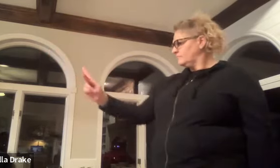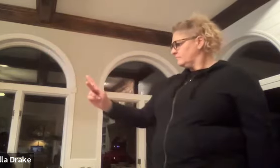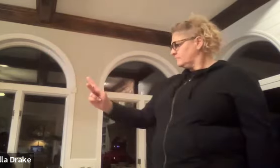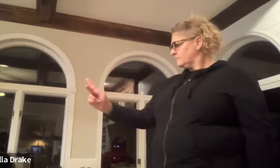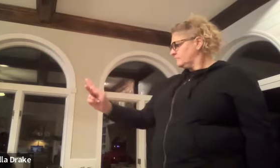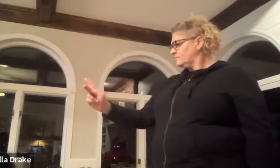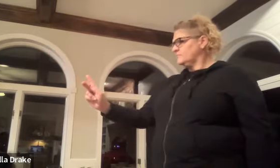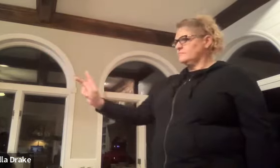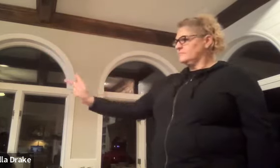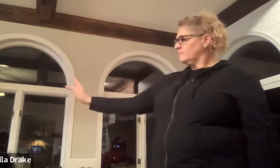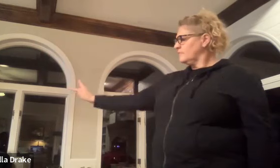where's K where's your thumb going